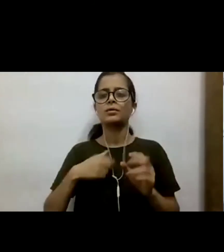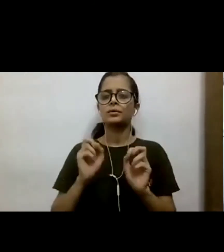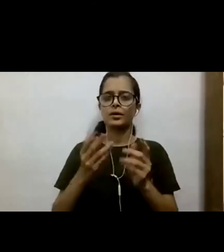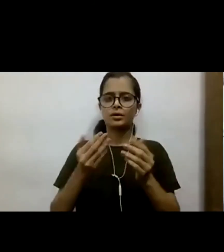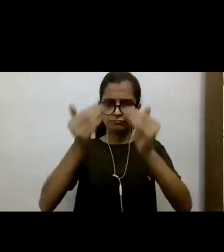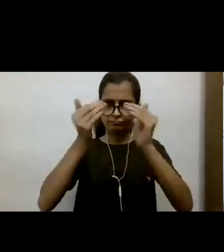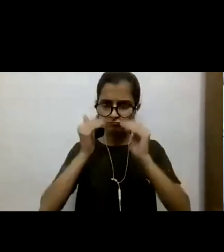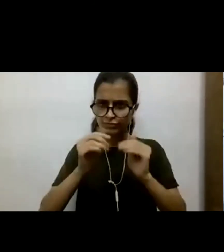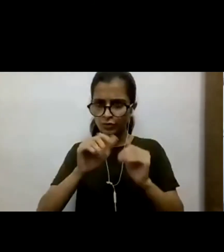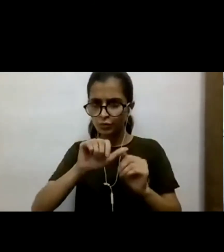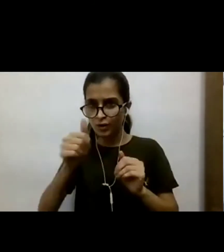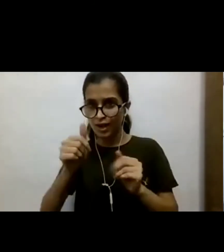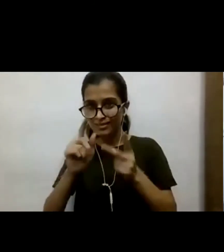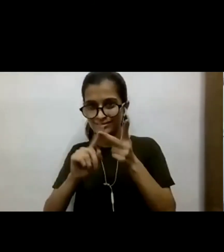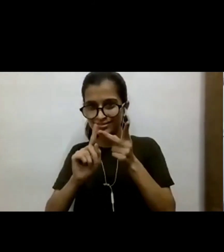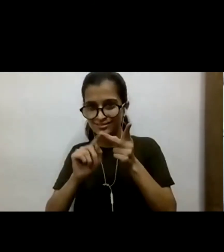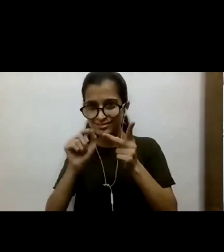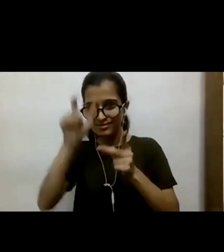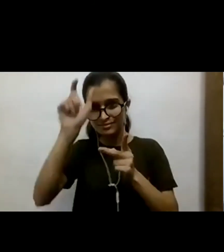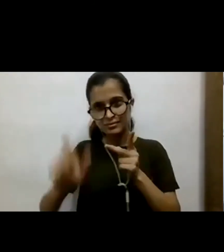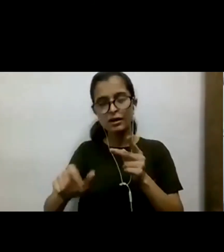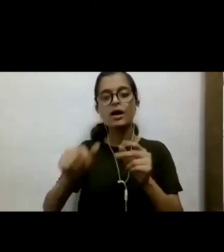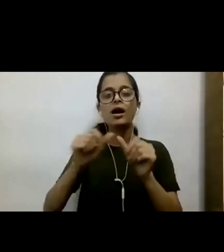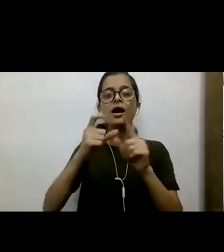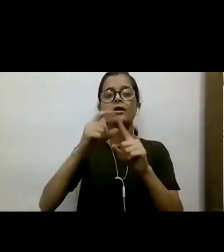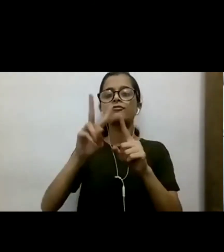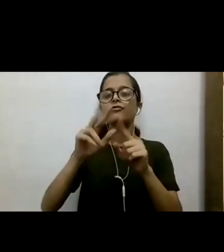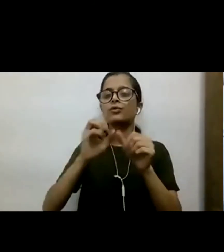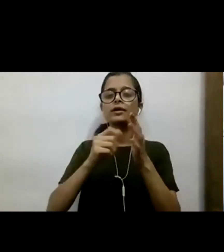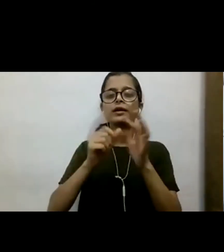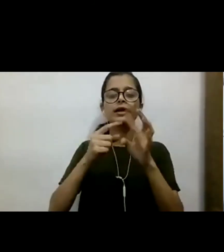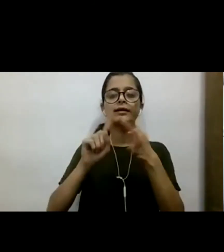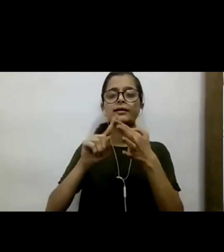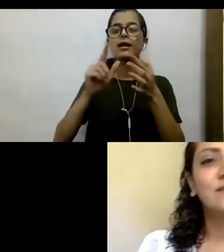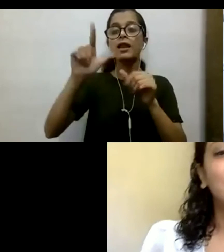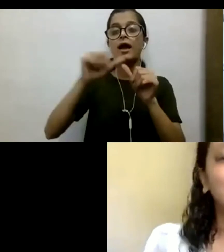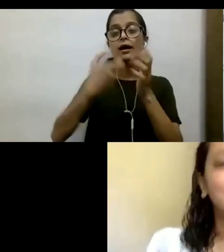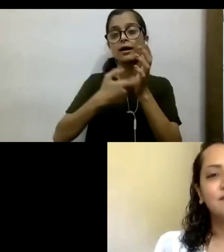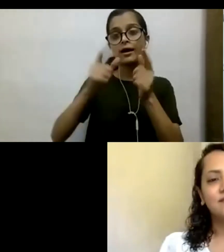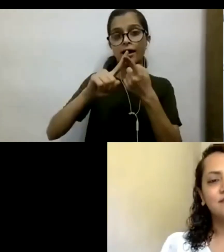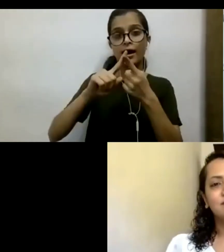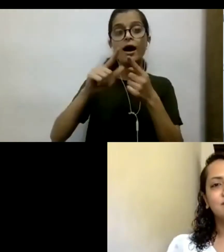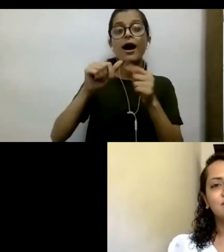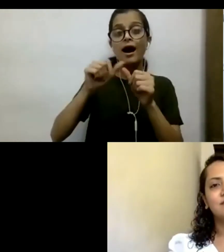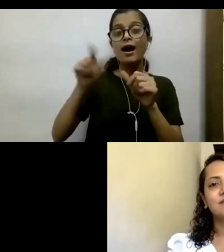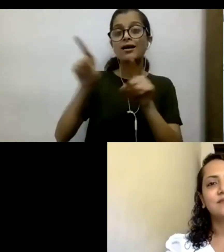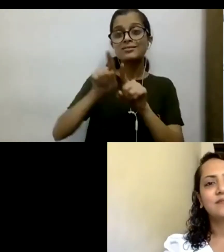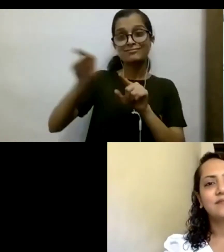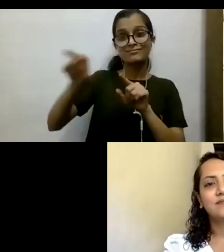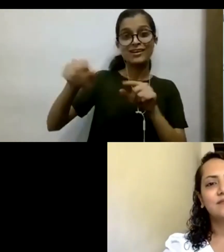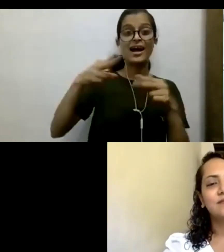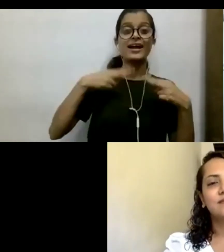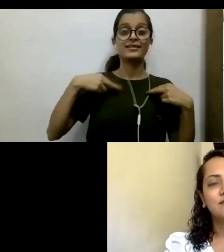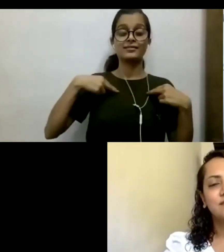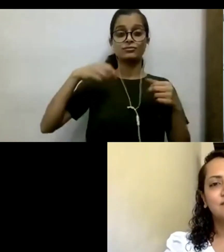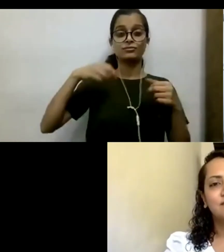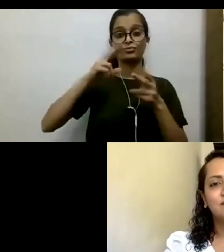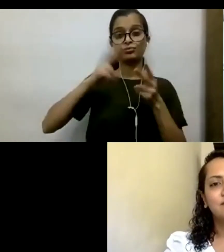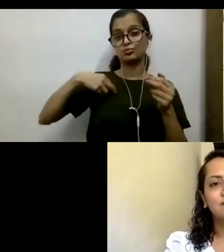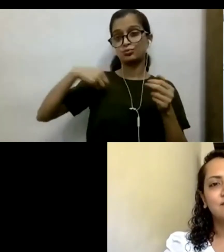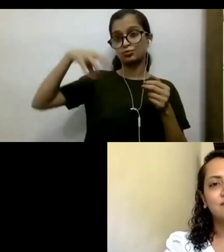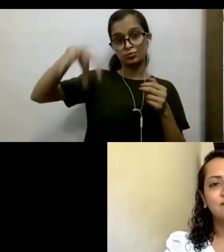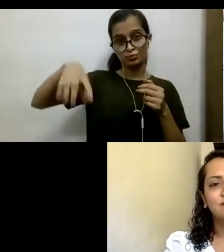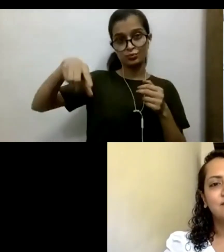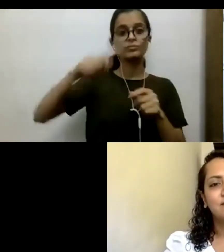Yeah, please. Yeah, advocate Lara Jisani has been practicing law in Indian courts. She for over a decade and is